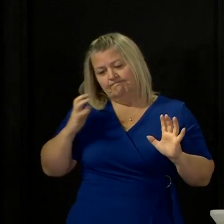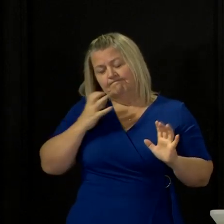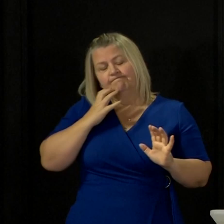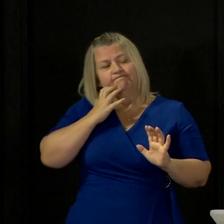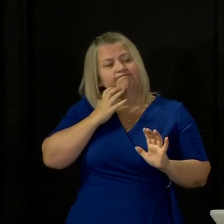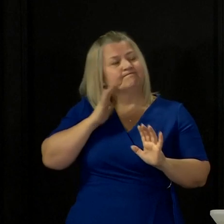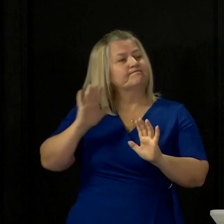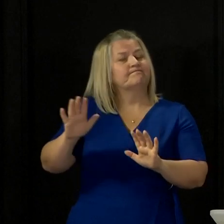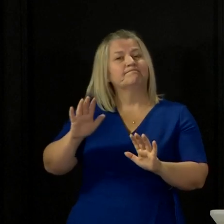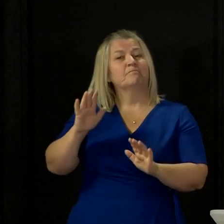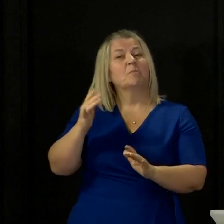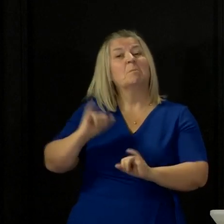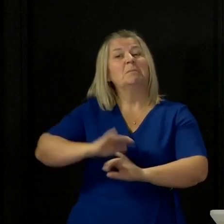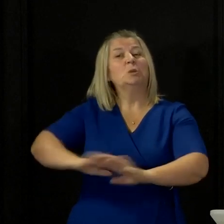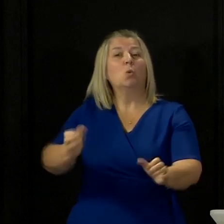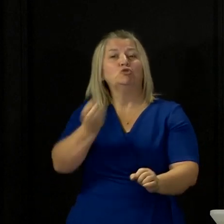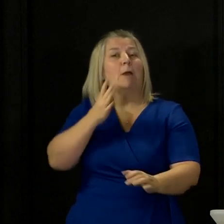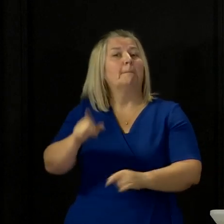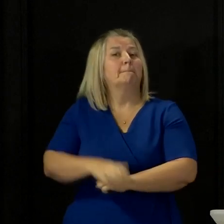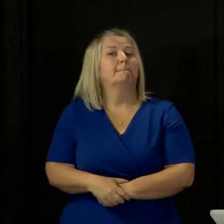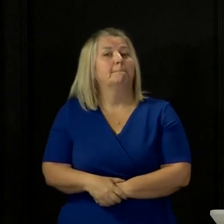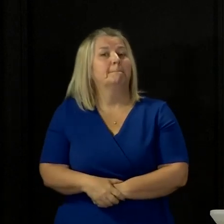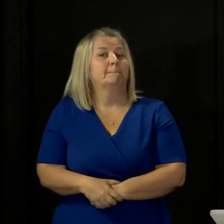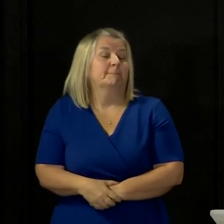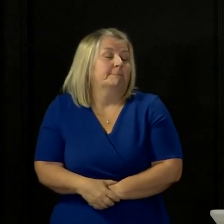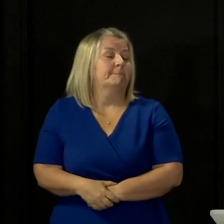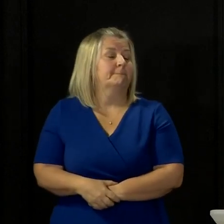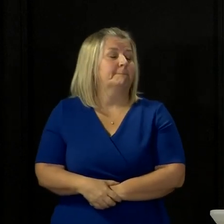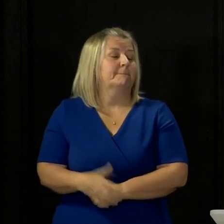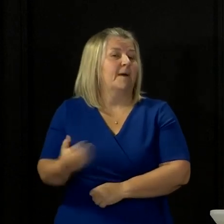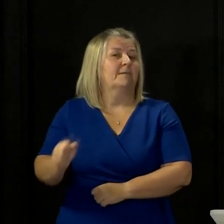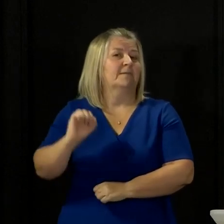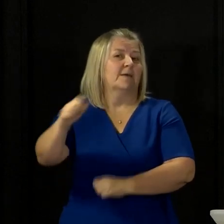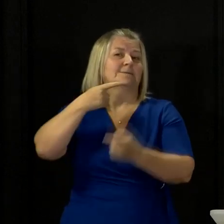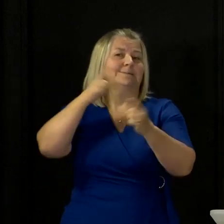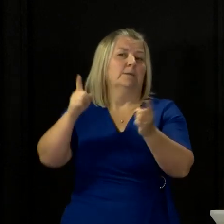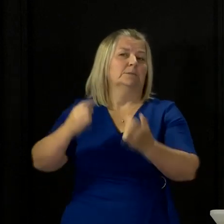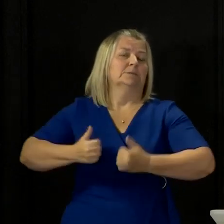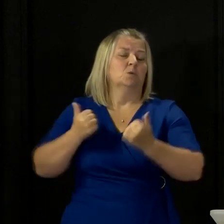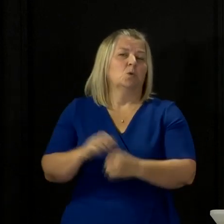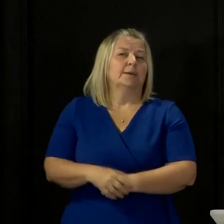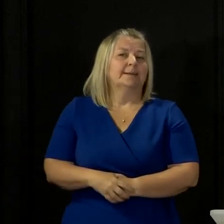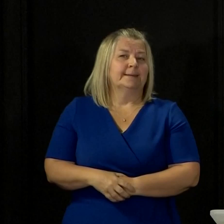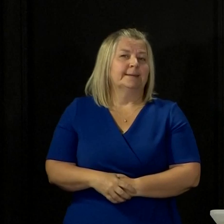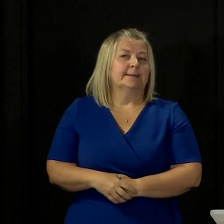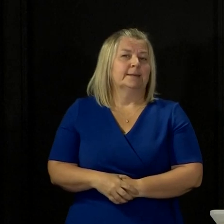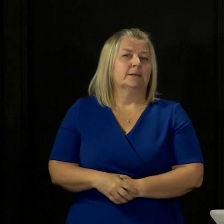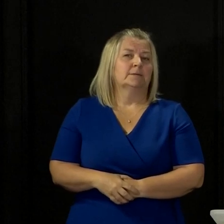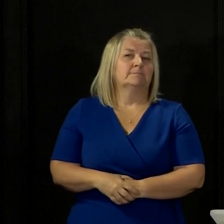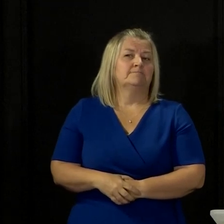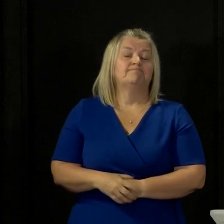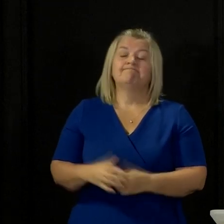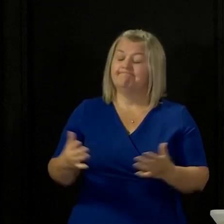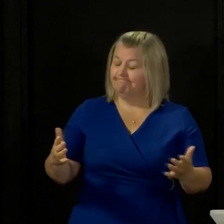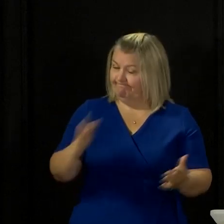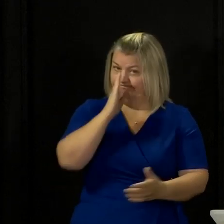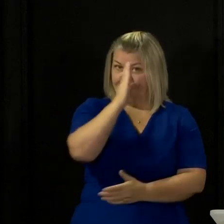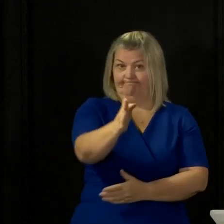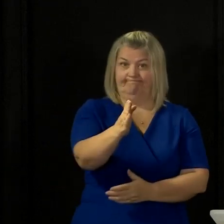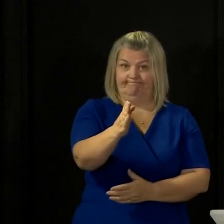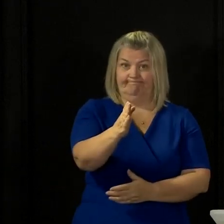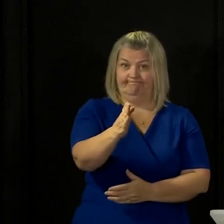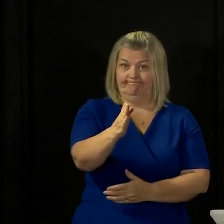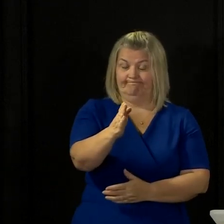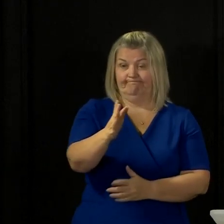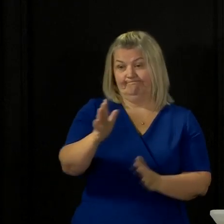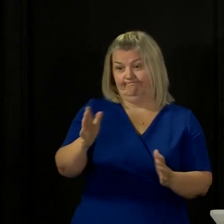any shame based on the statement this morning. So I'm having to say that because they have